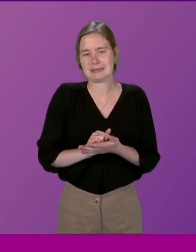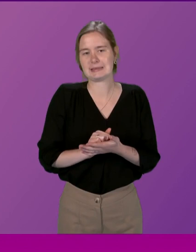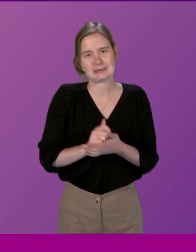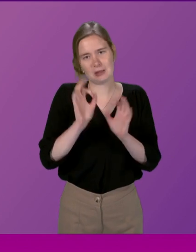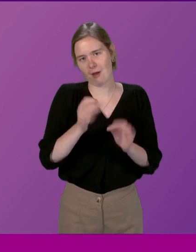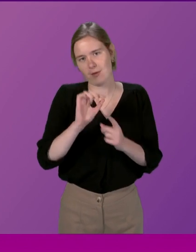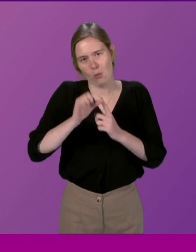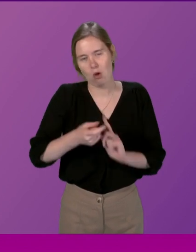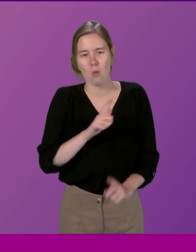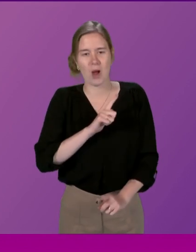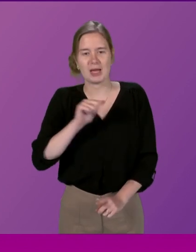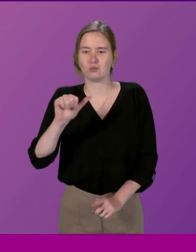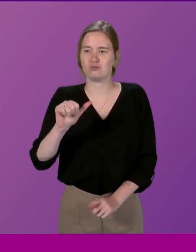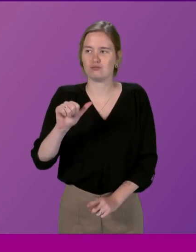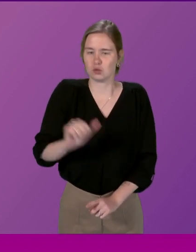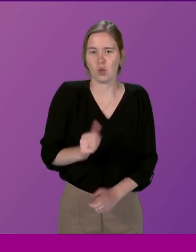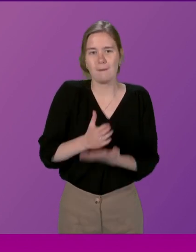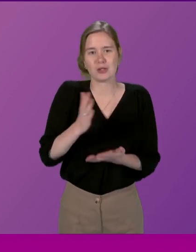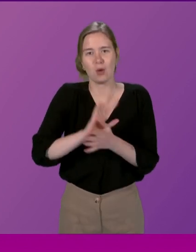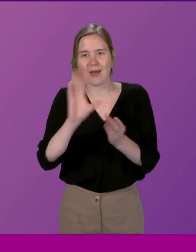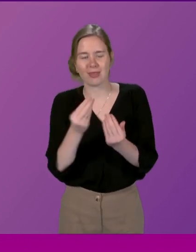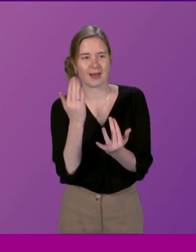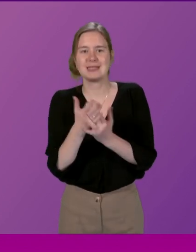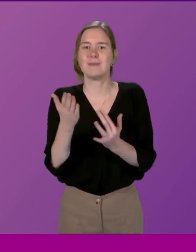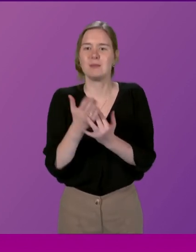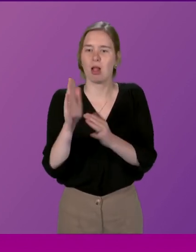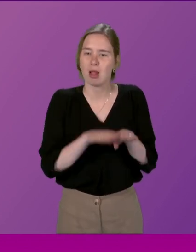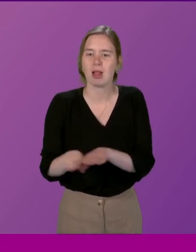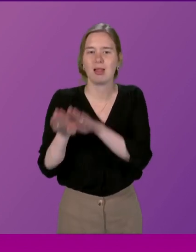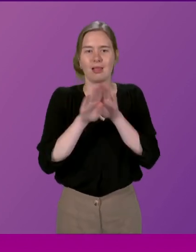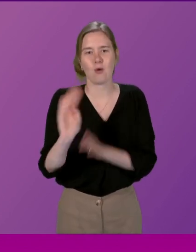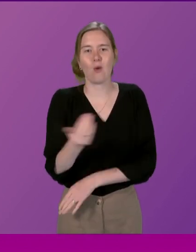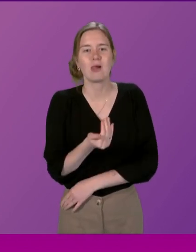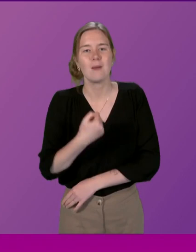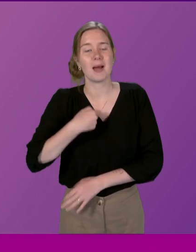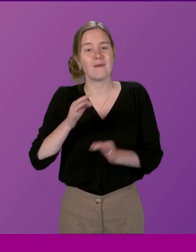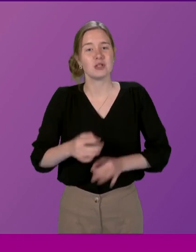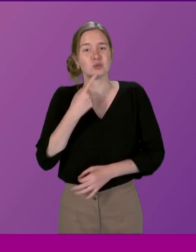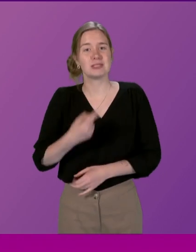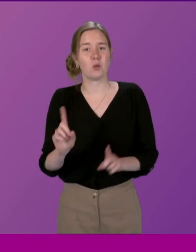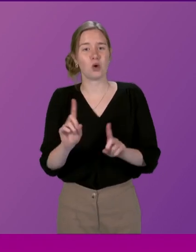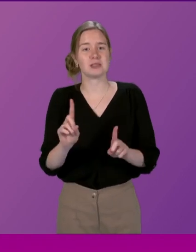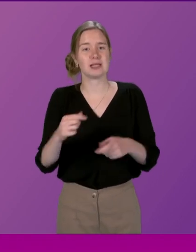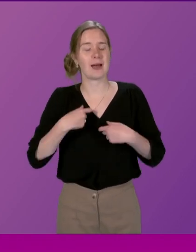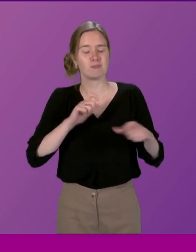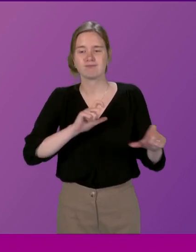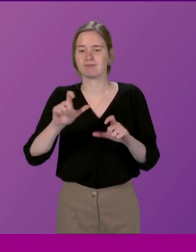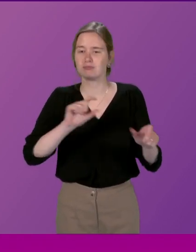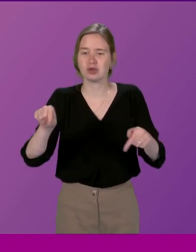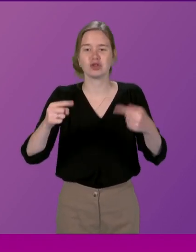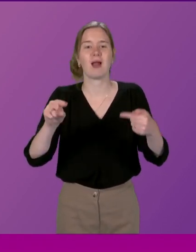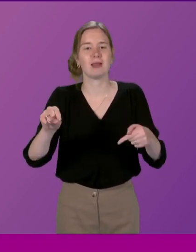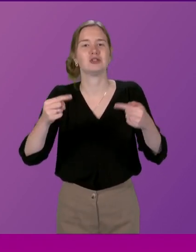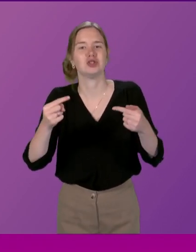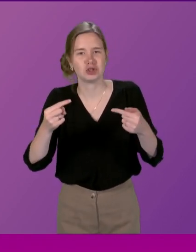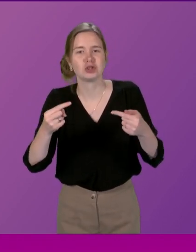as to why we should be making sure that everything is accessible to everyone. Because my officials would tell you I am constantly challenging them